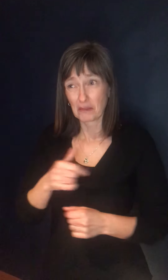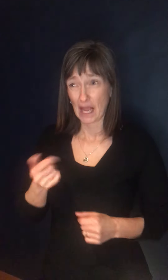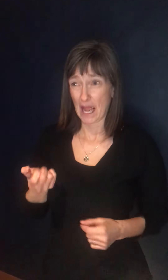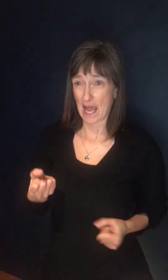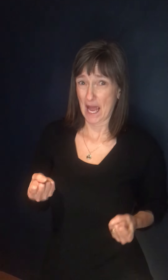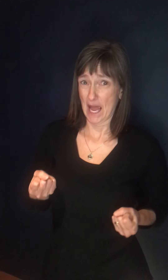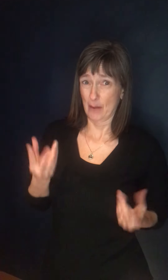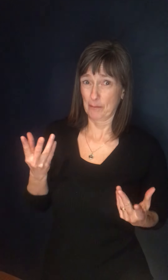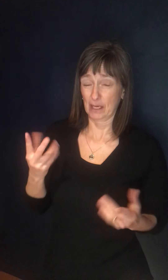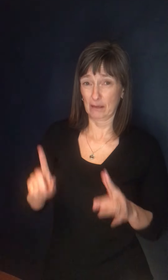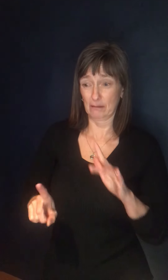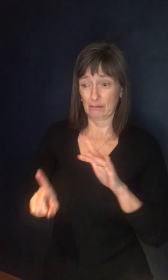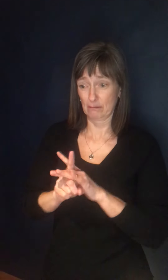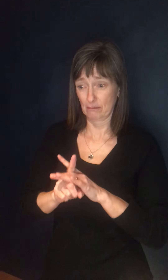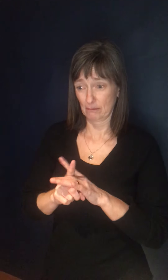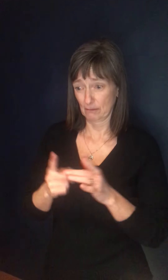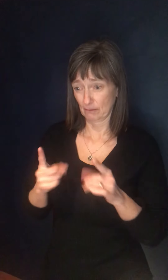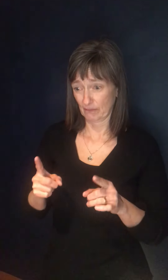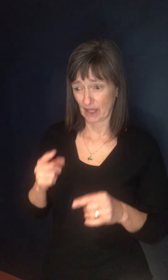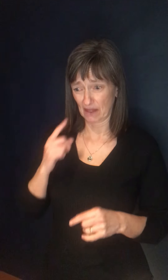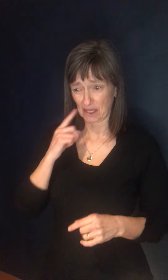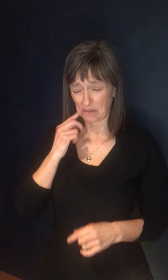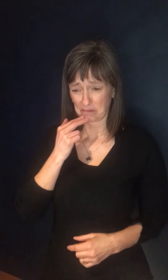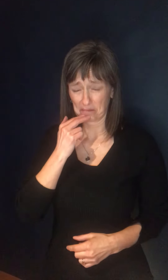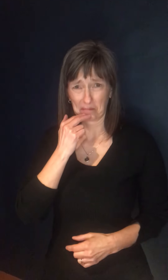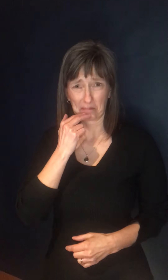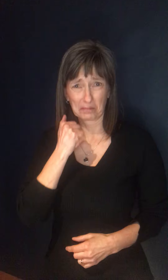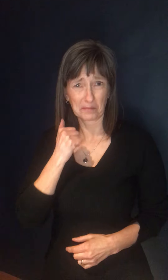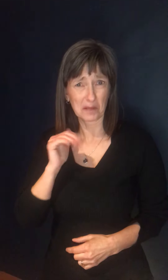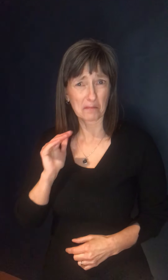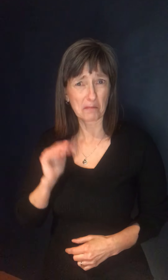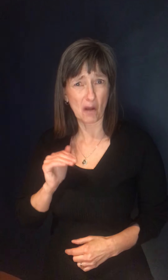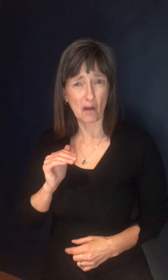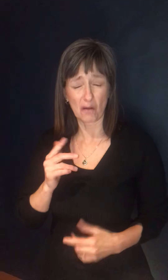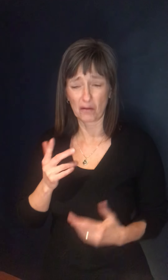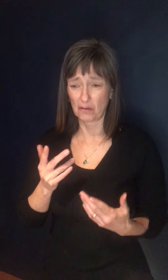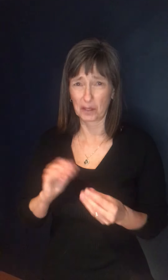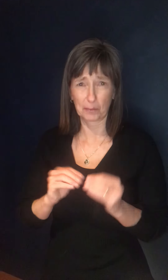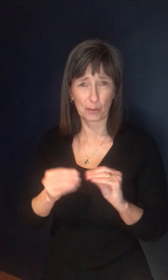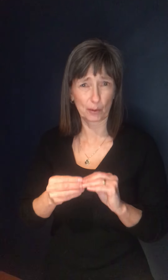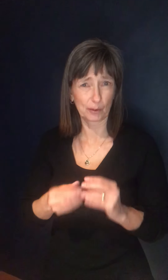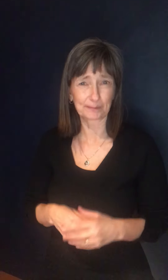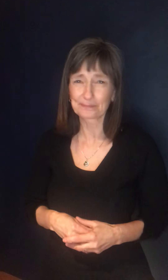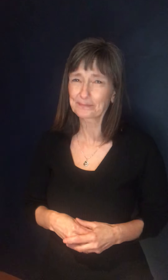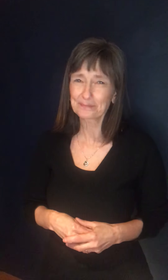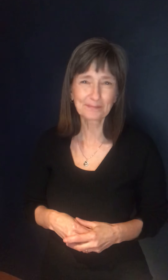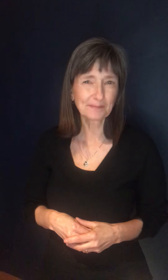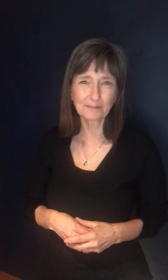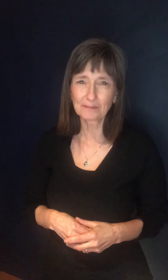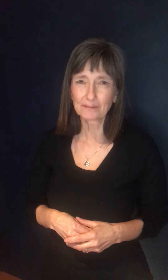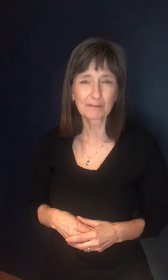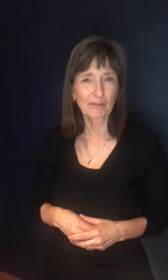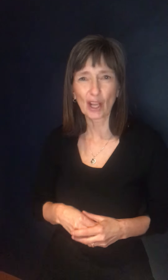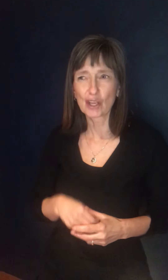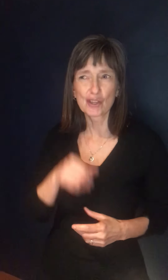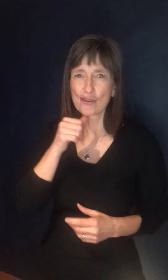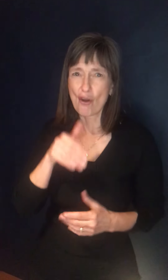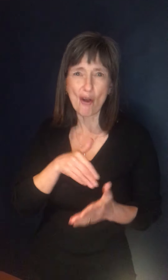um, or very small double digits. So, um, this is not a very common thing that's happening